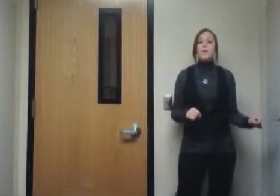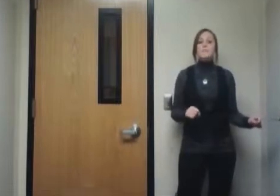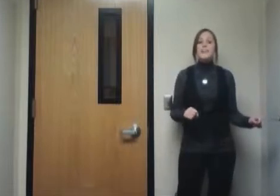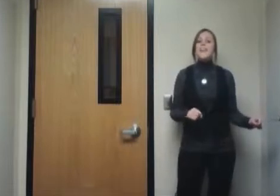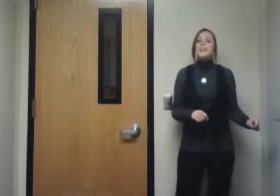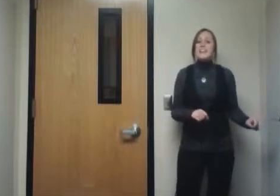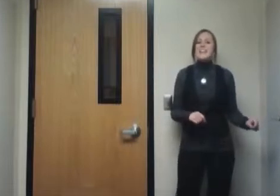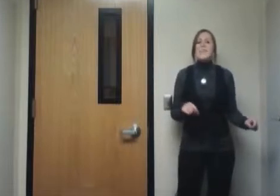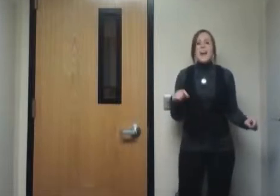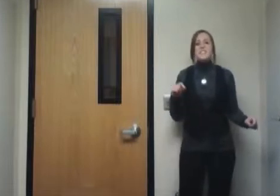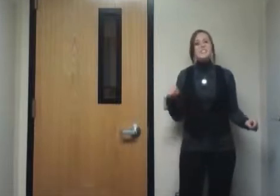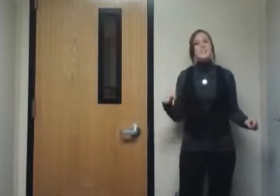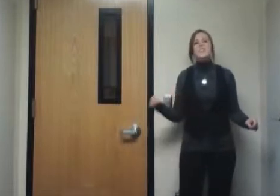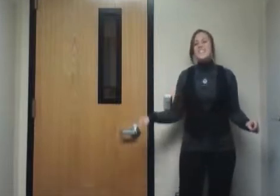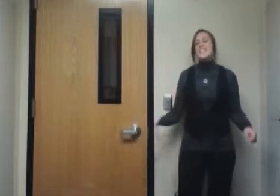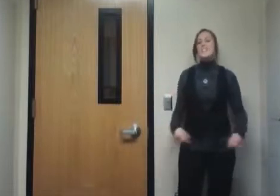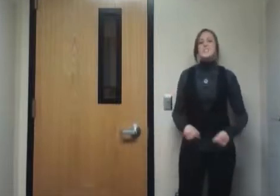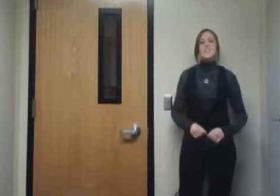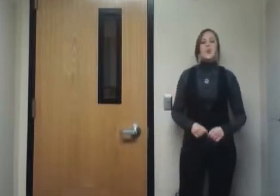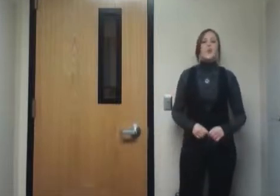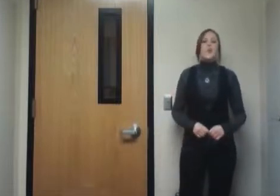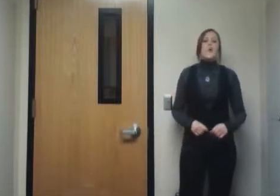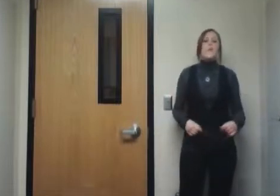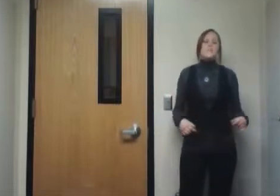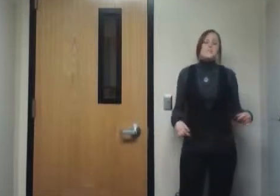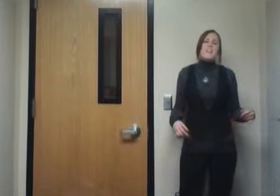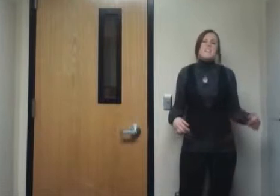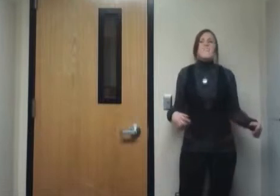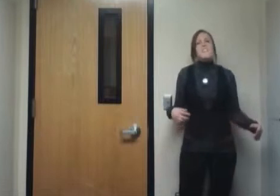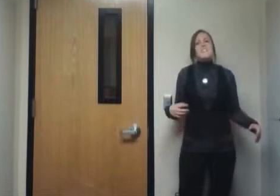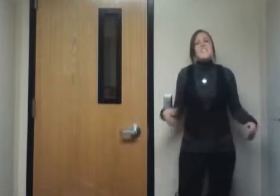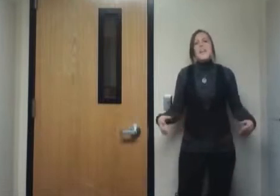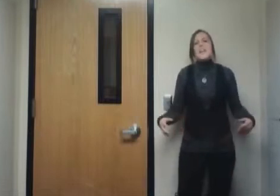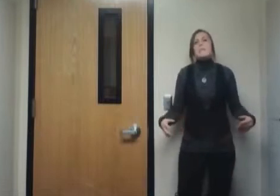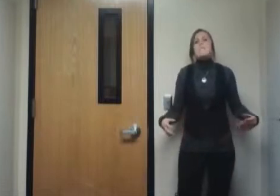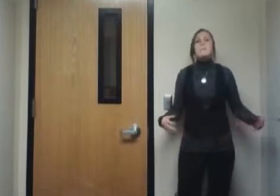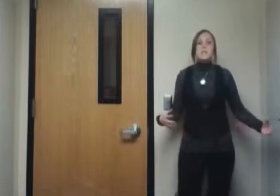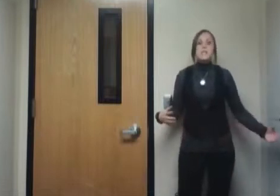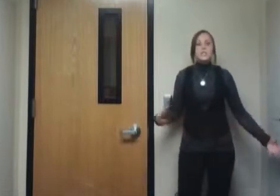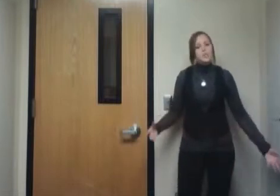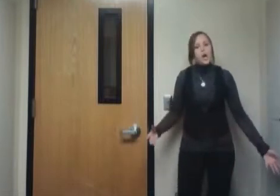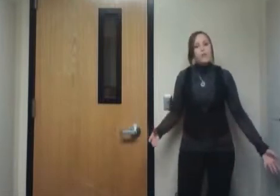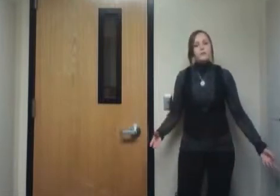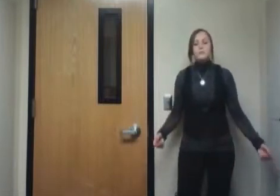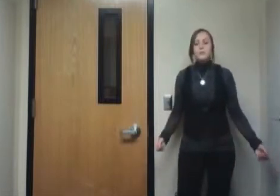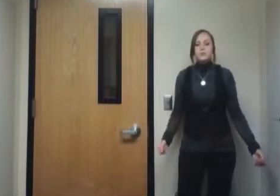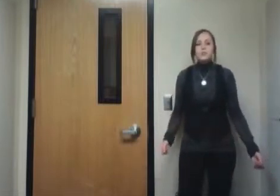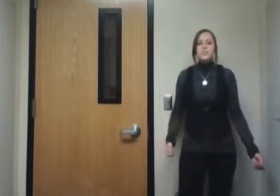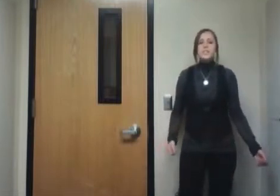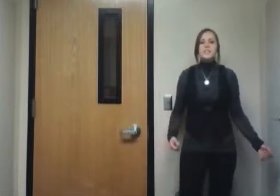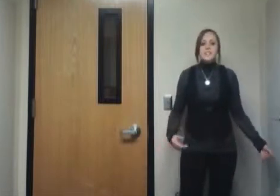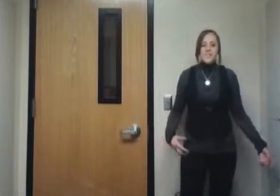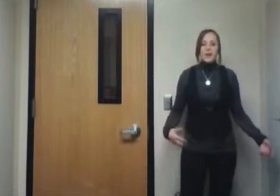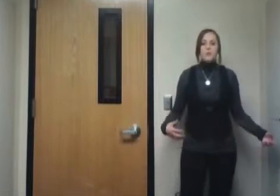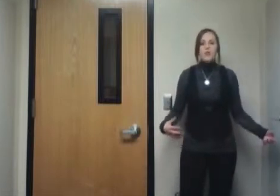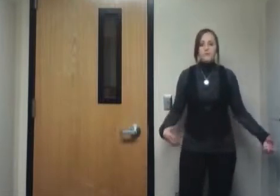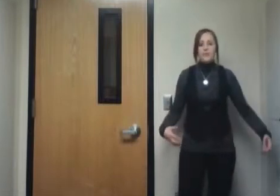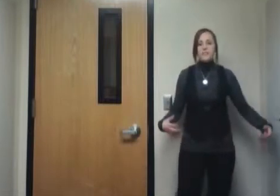Update, in the past 14 years alone, we've spent $58 million producing these counter-effective